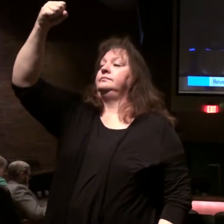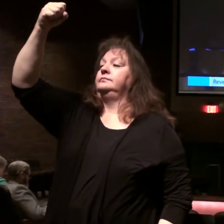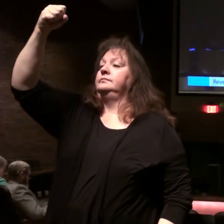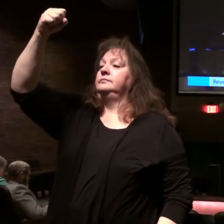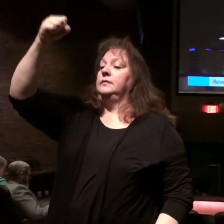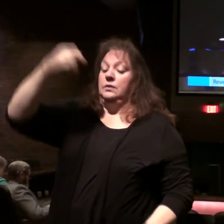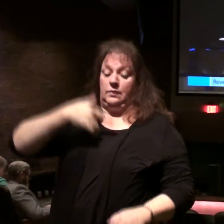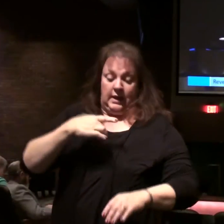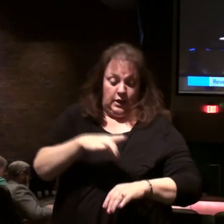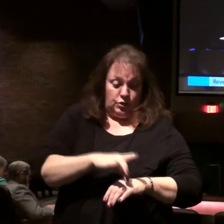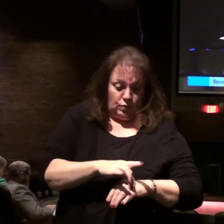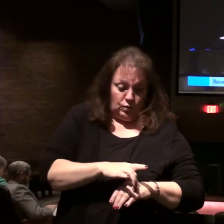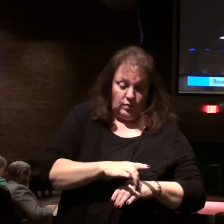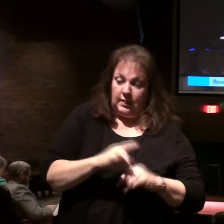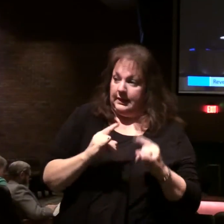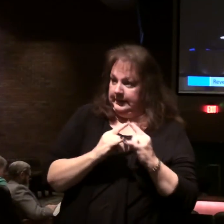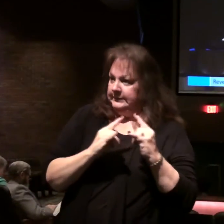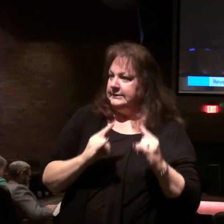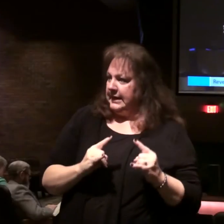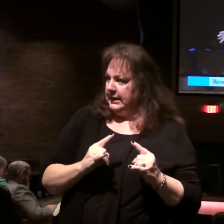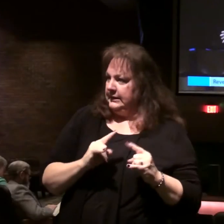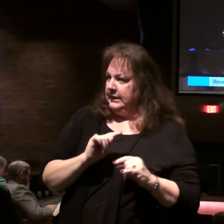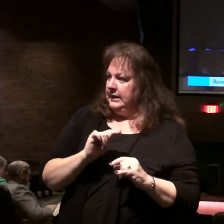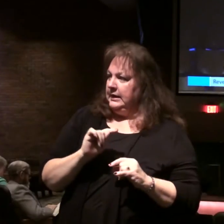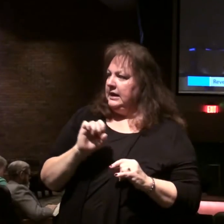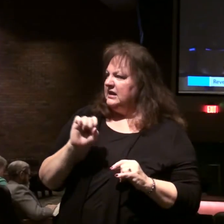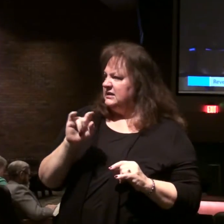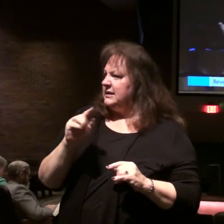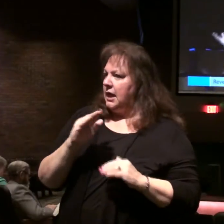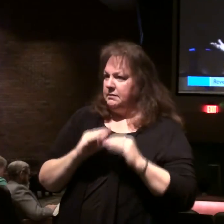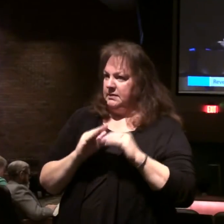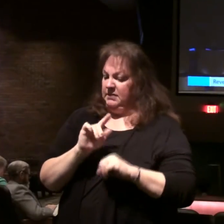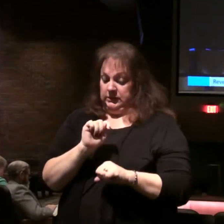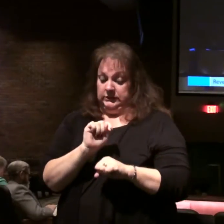tabernacle and then the temple built by Solomon